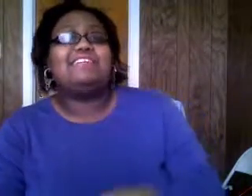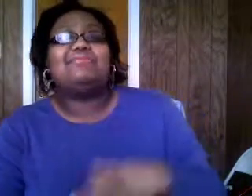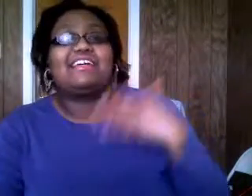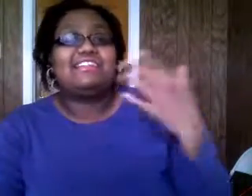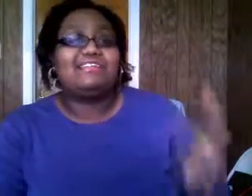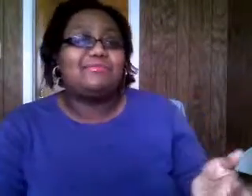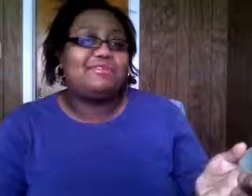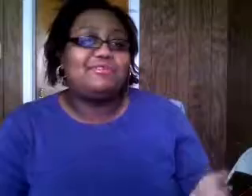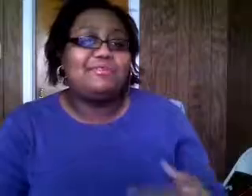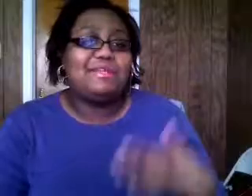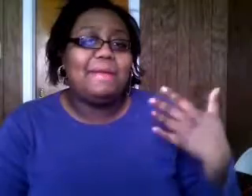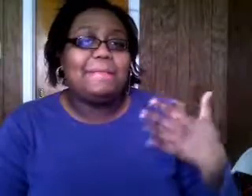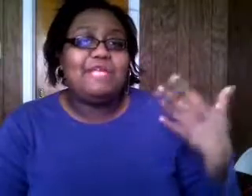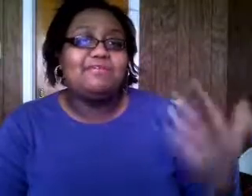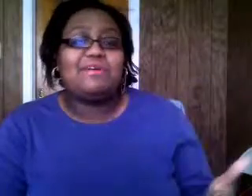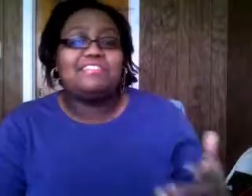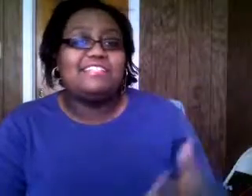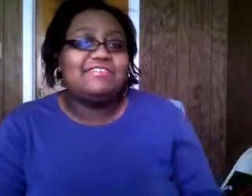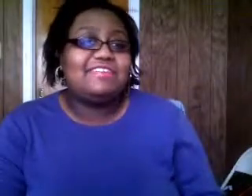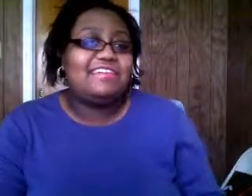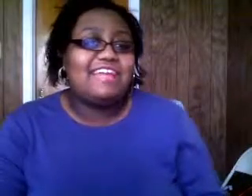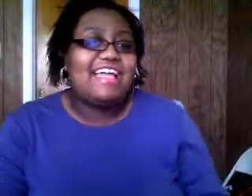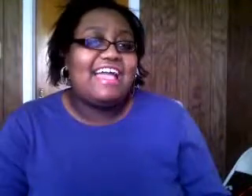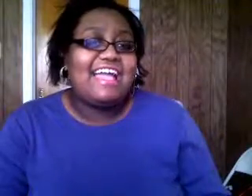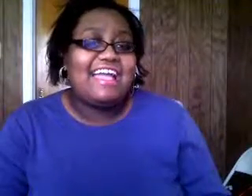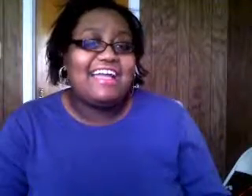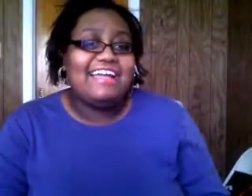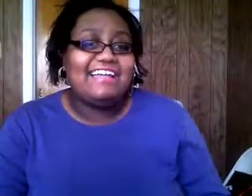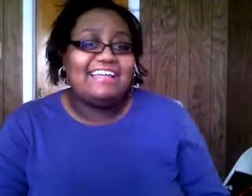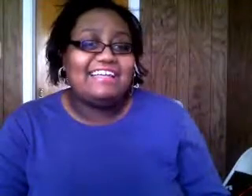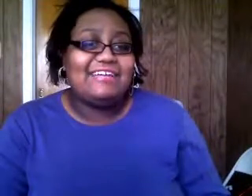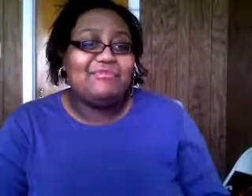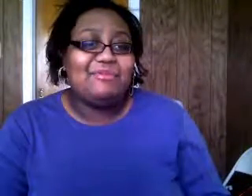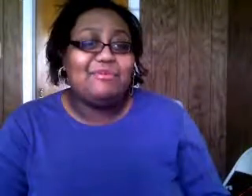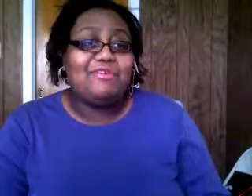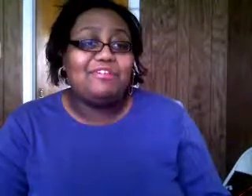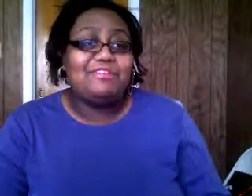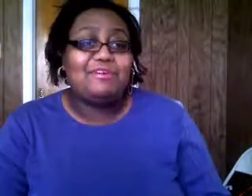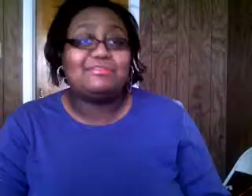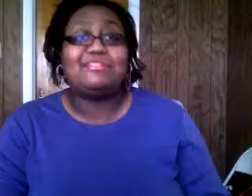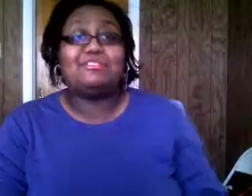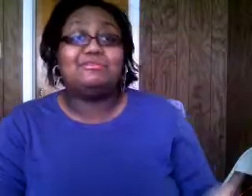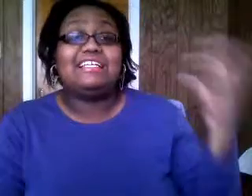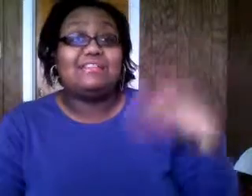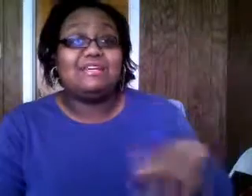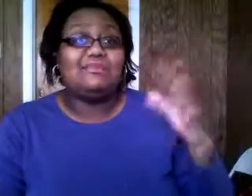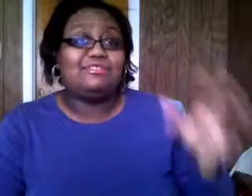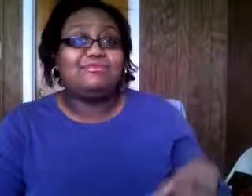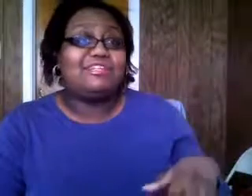he was like in the living room and he was watching tv and we both had you know come to the conclusion that okay they were shooting